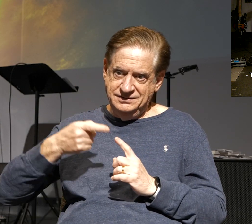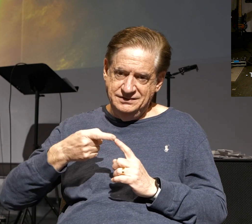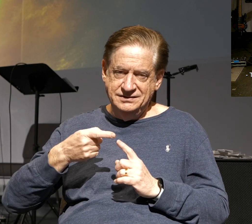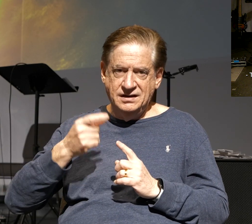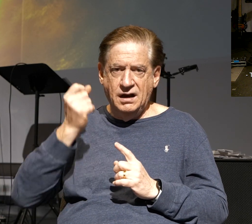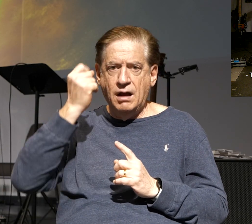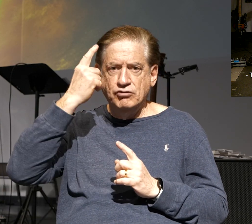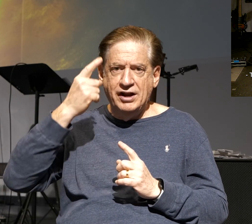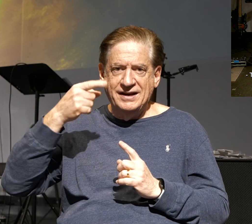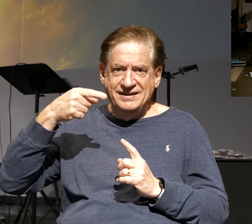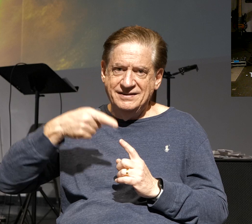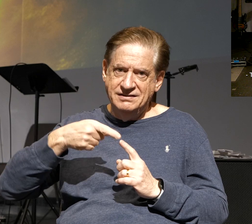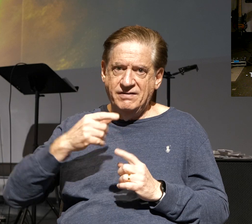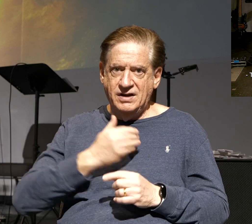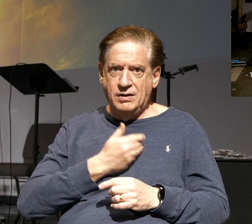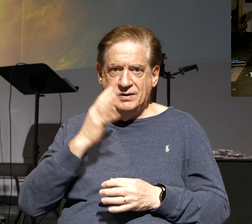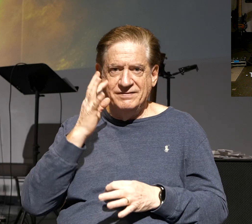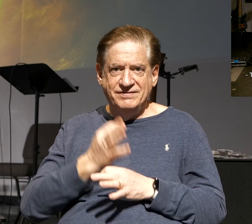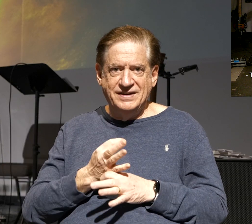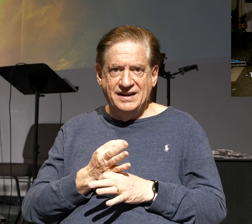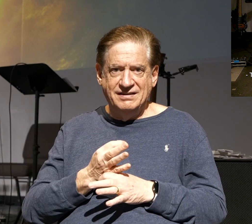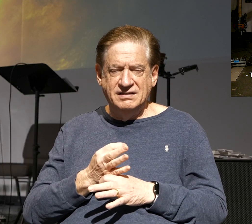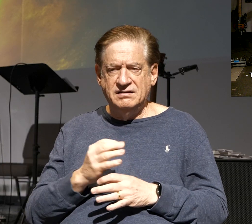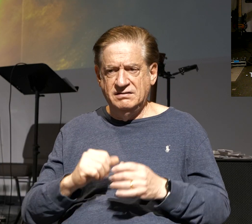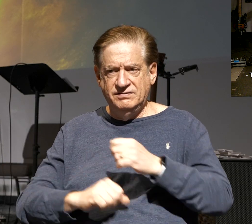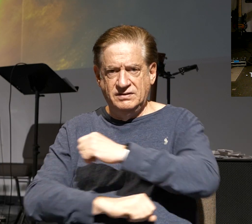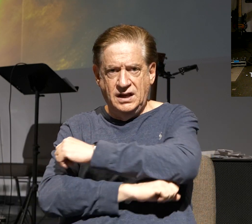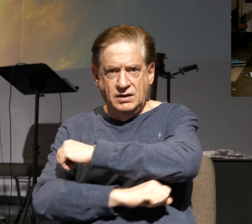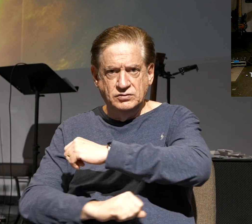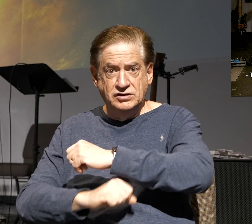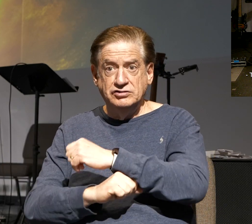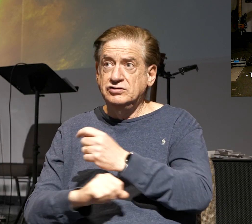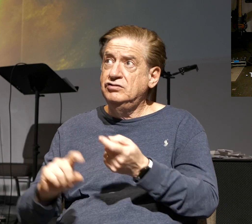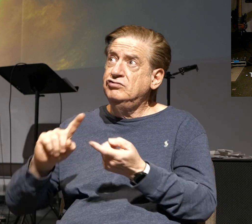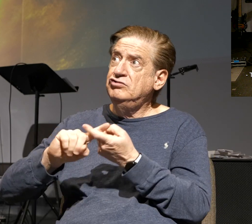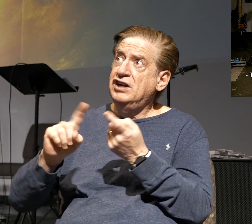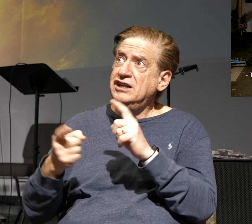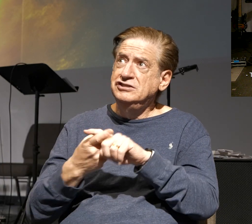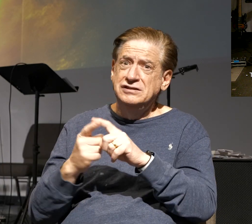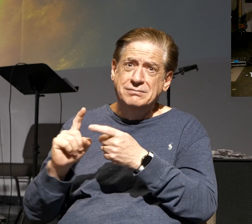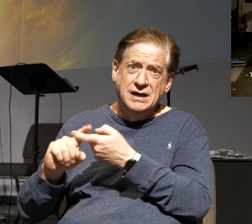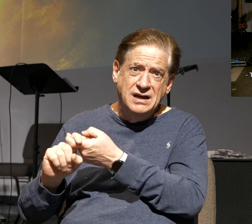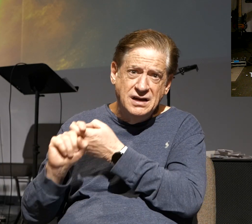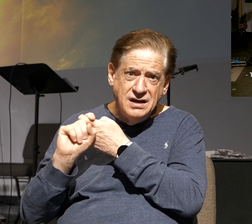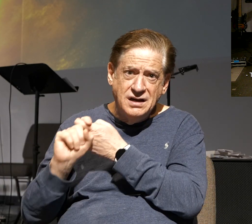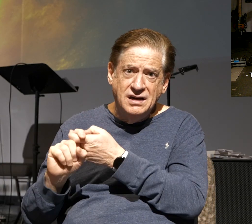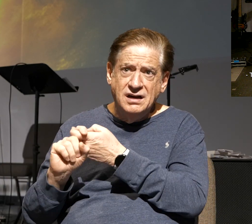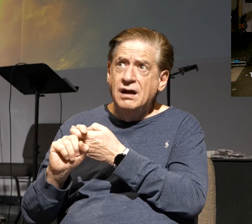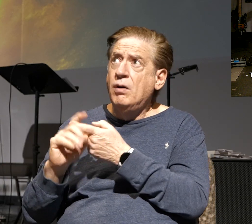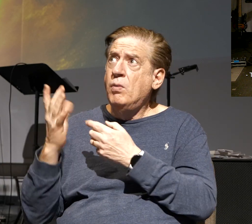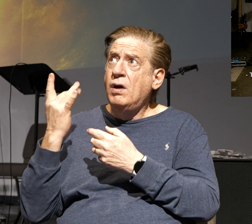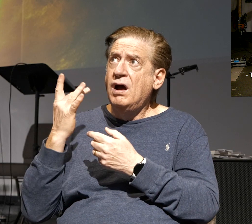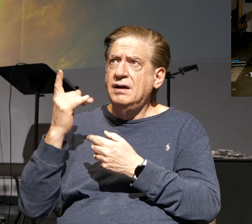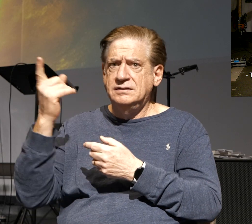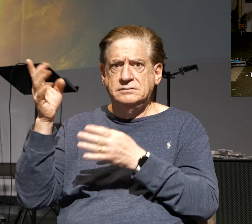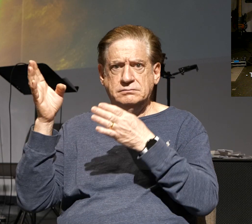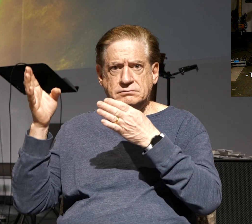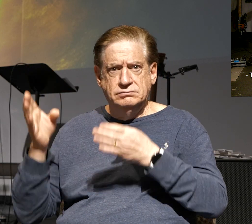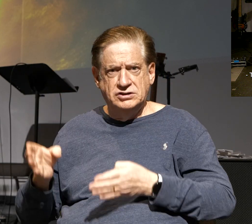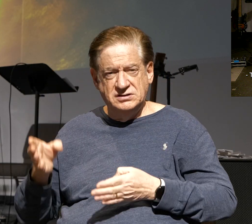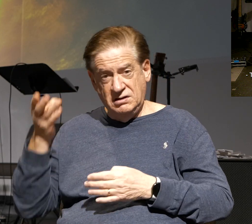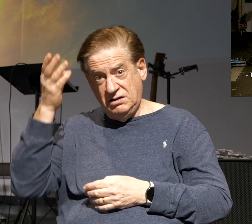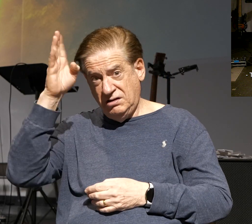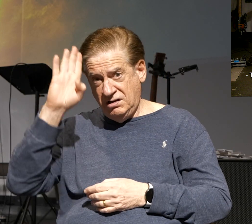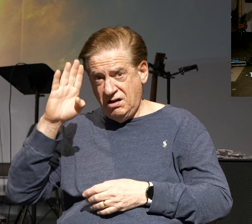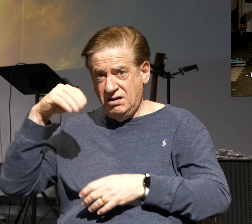comprehend this and understand this. So the foundation of this friendship is the person that is, He's God in flesh. This